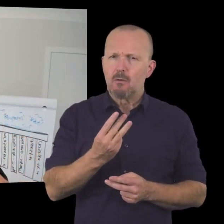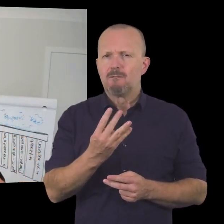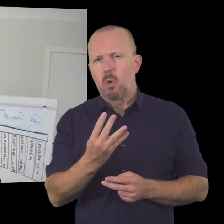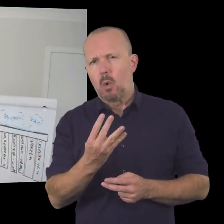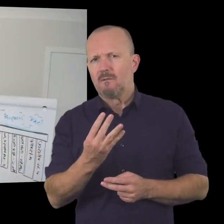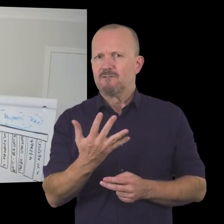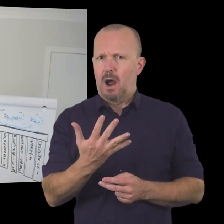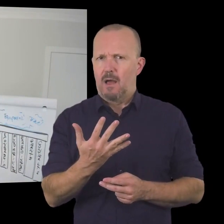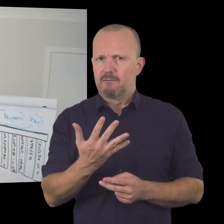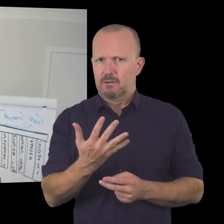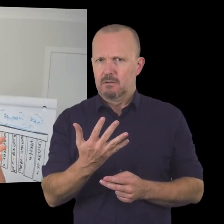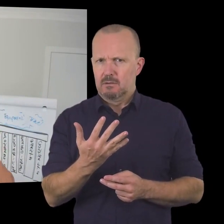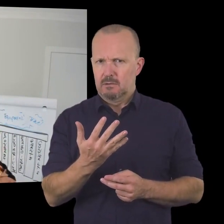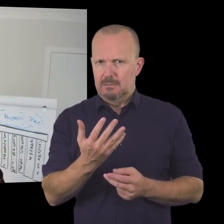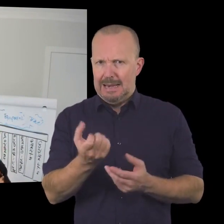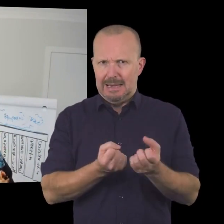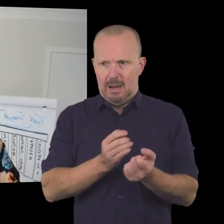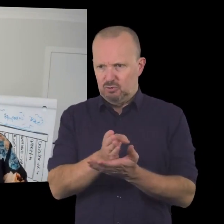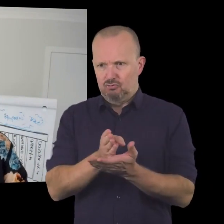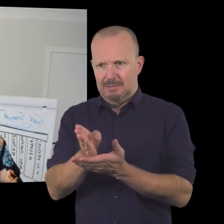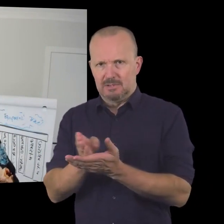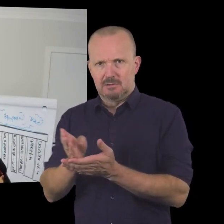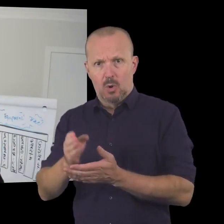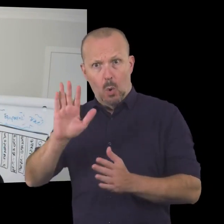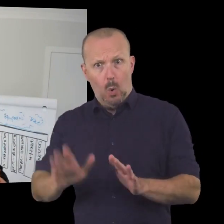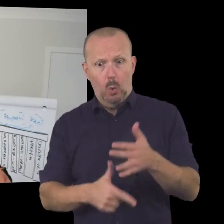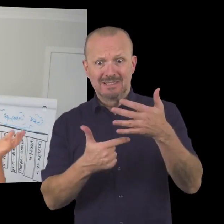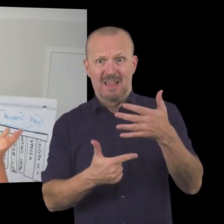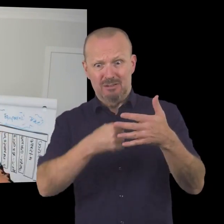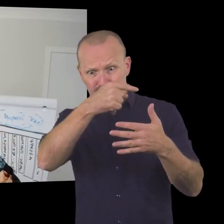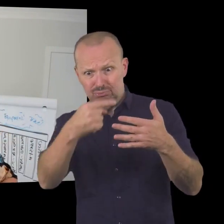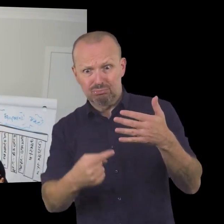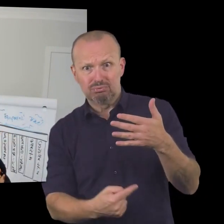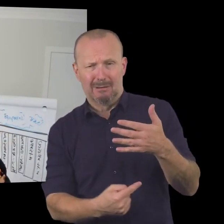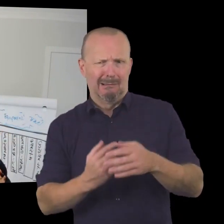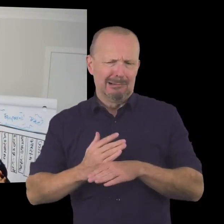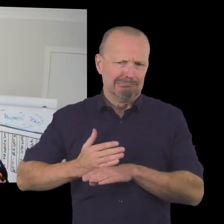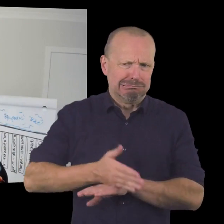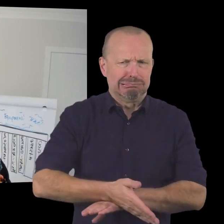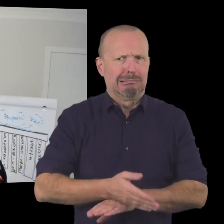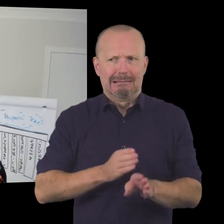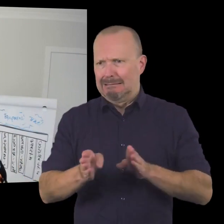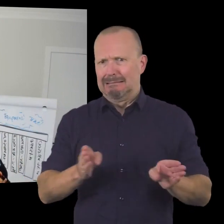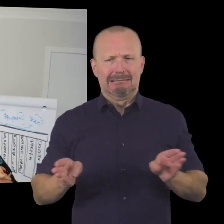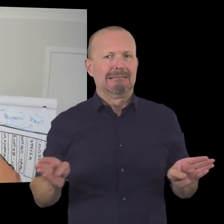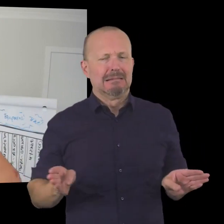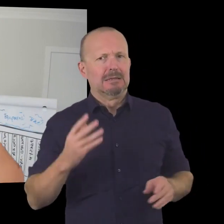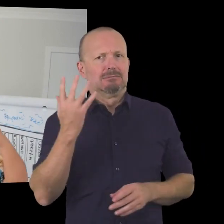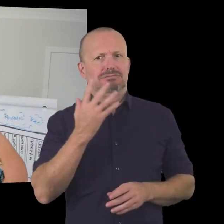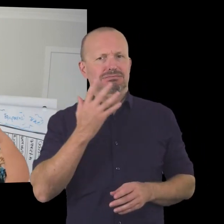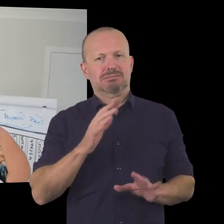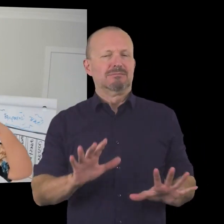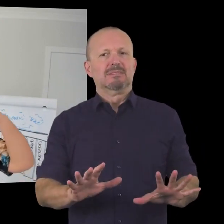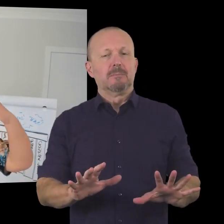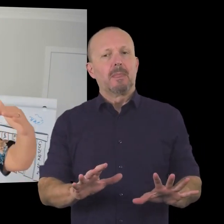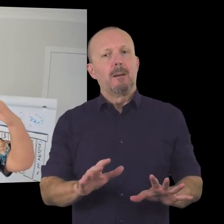five different income streams so not all seven uh because you would probably fall over uh from uh trying to do too much but the